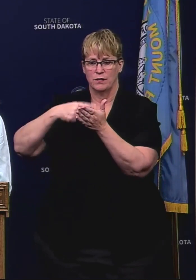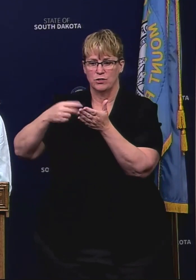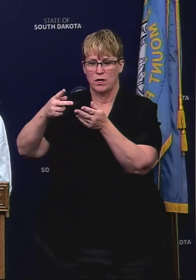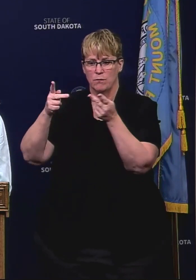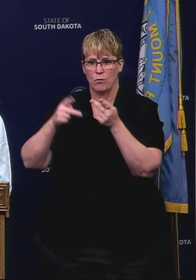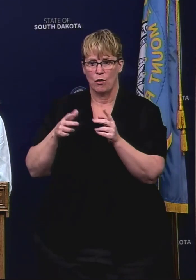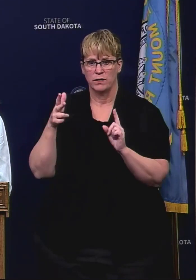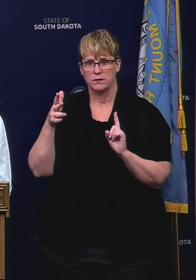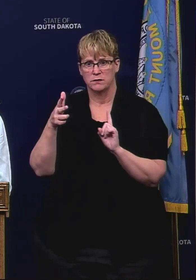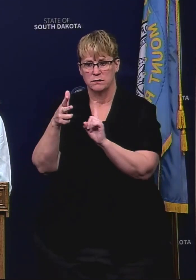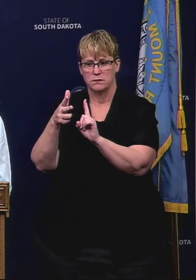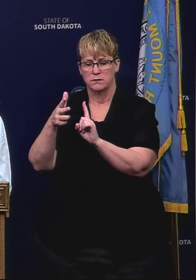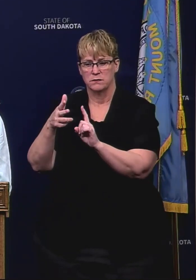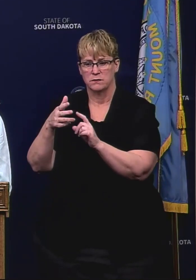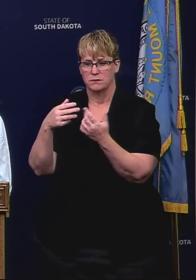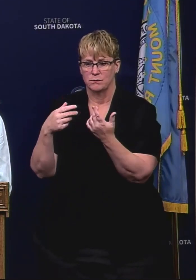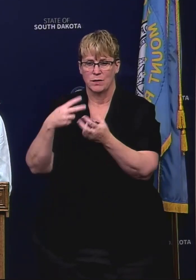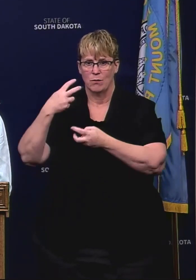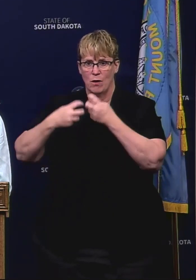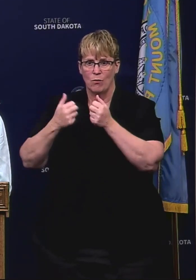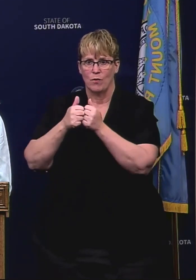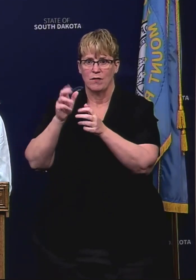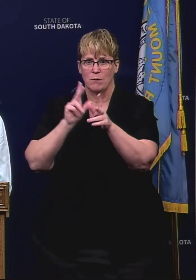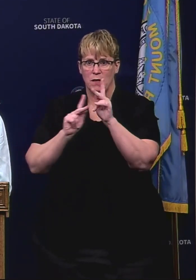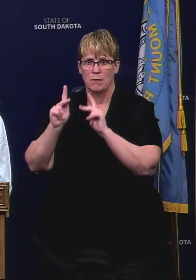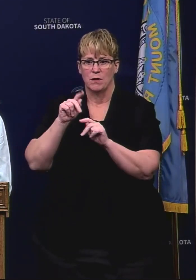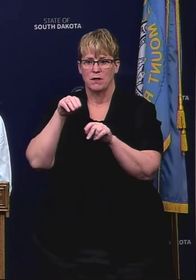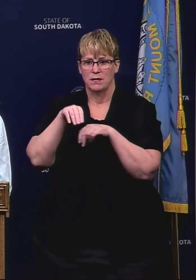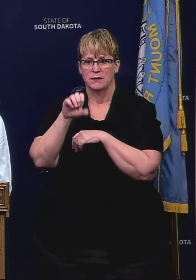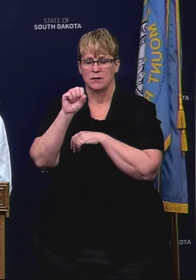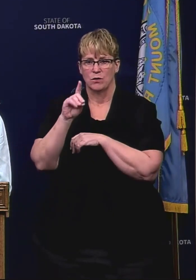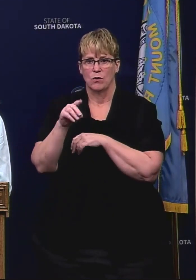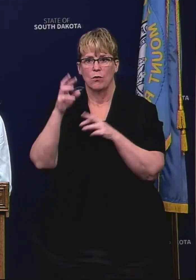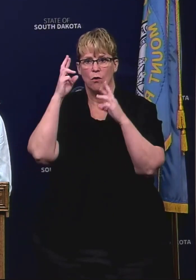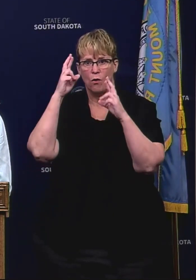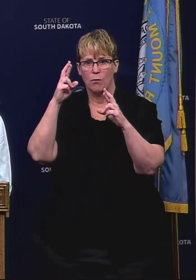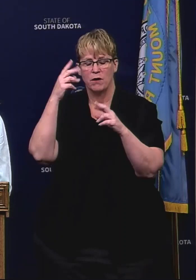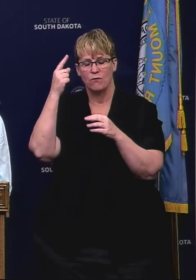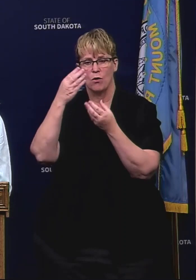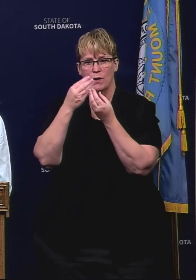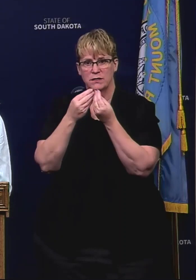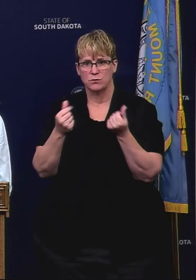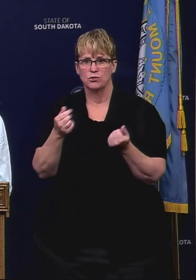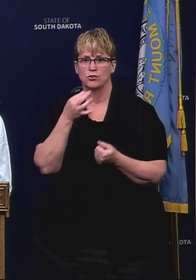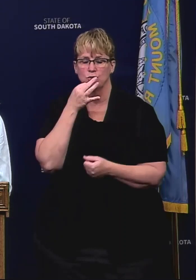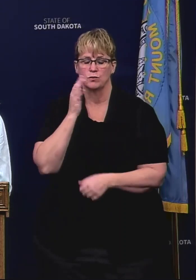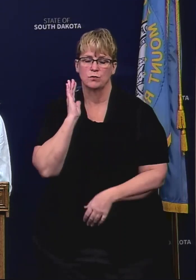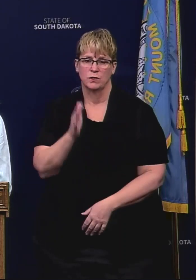continue to be an issue with folks on the ground so we're hoping for some resolution soon